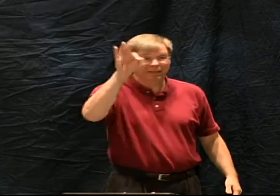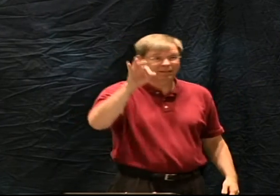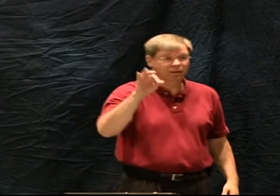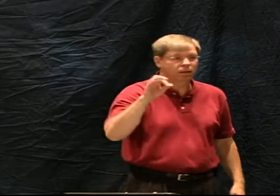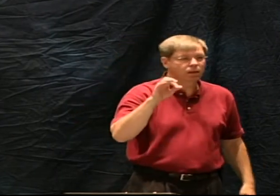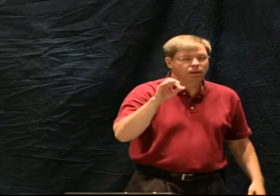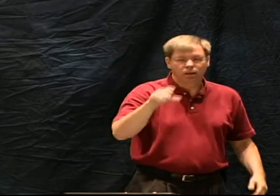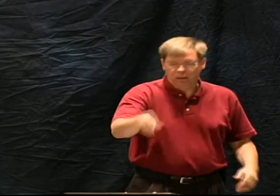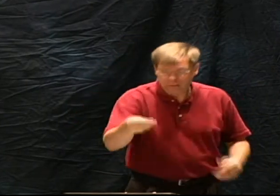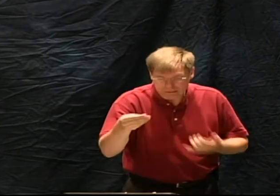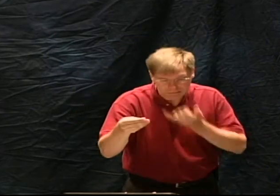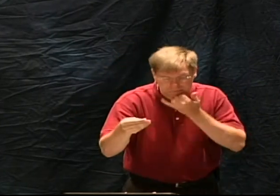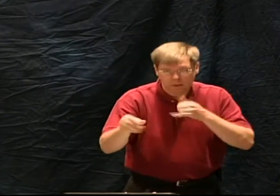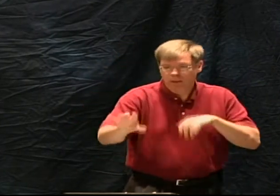and picks out